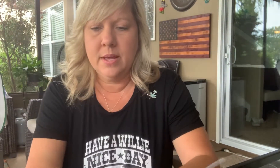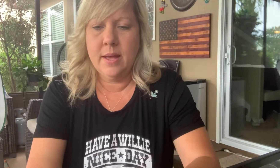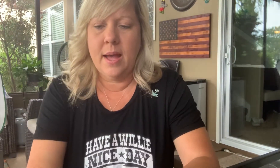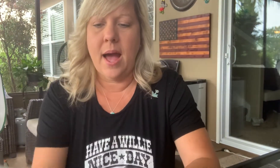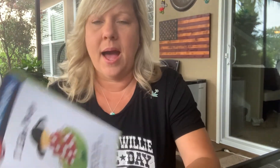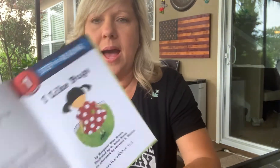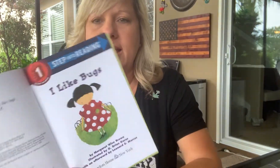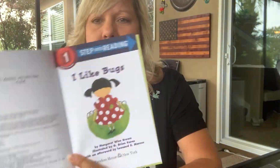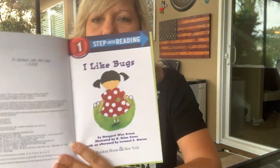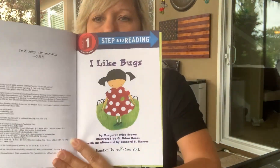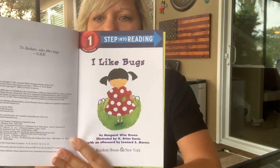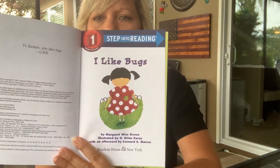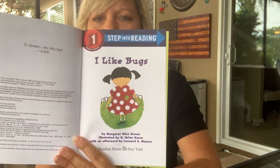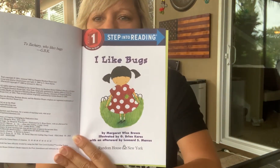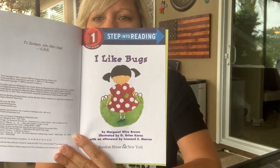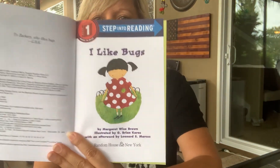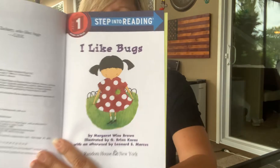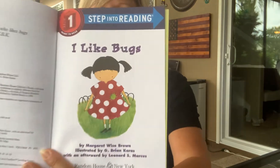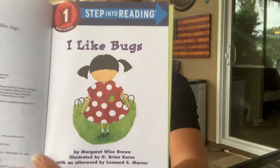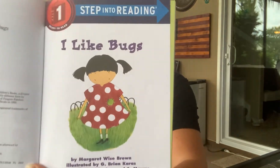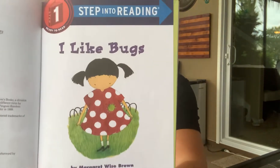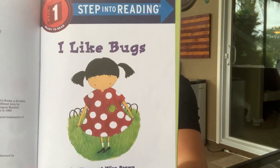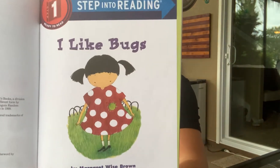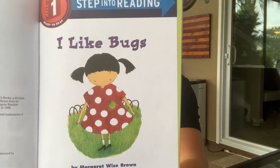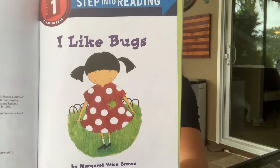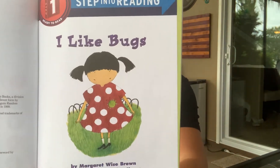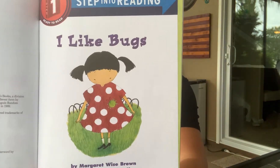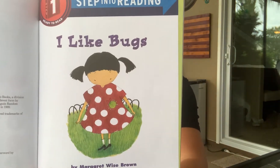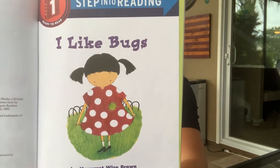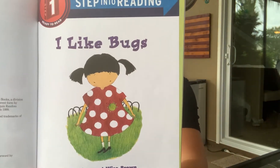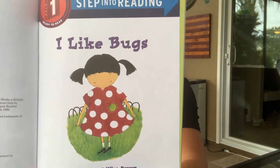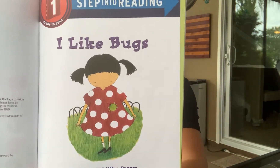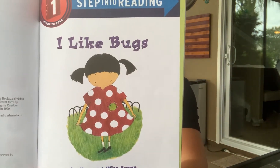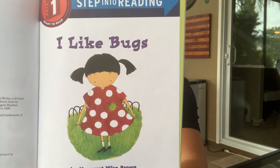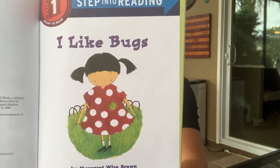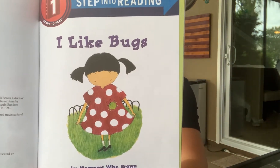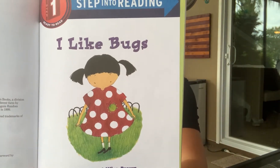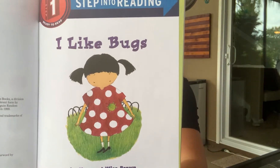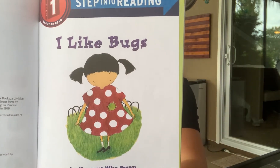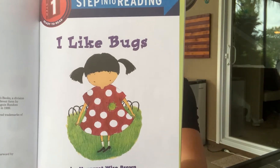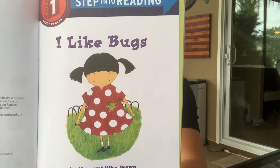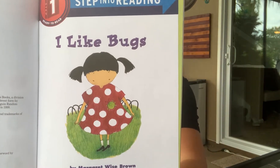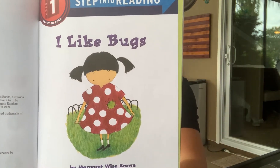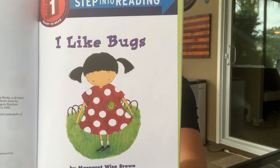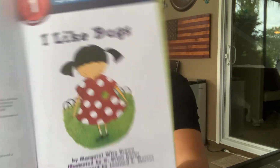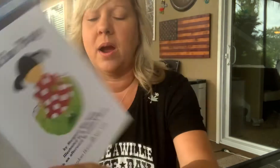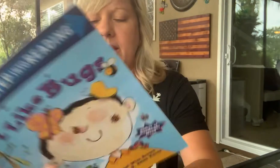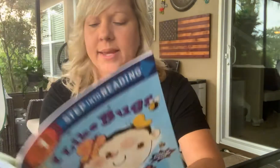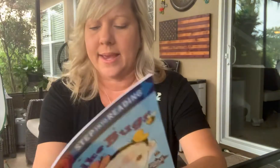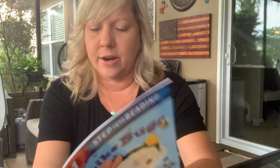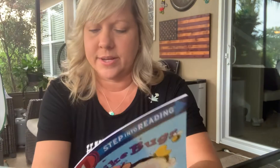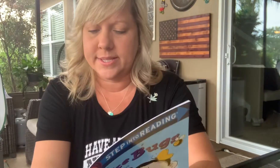I Like Bugs by Margaret Wise Brown. Illustrated by G. Brian Karras.